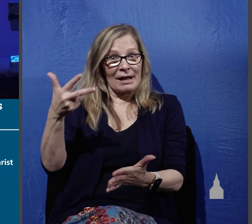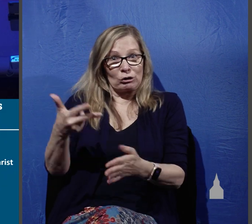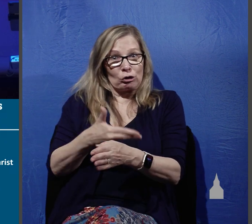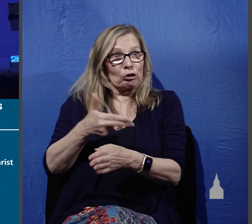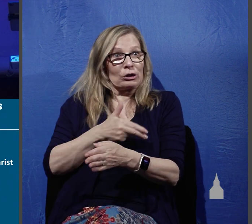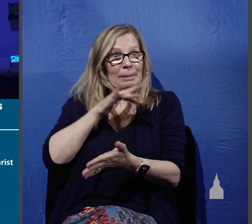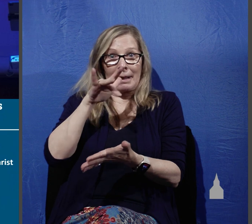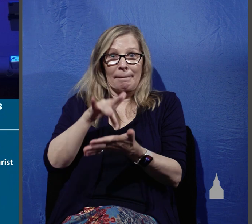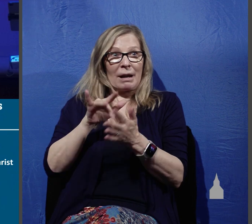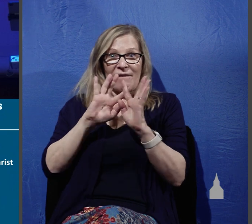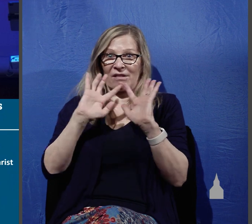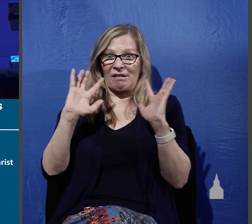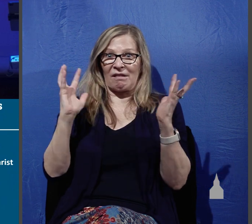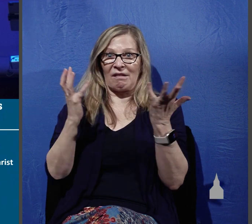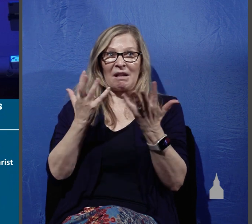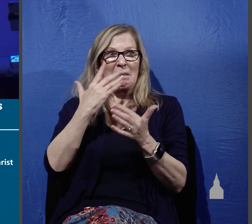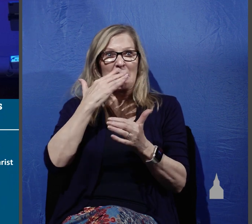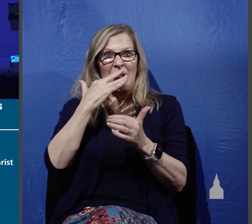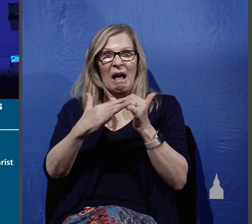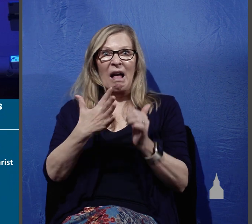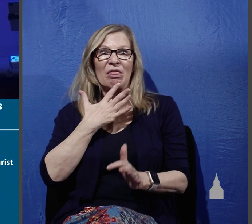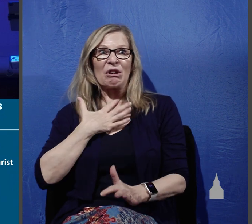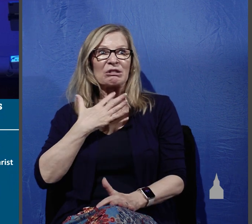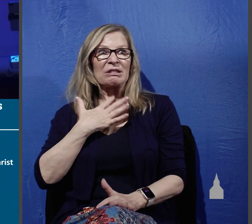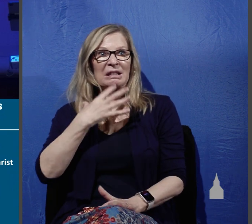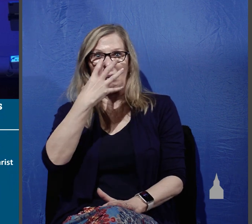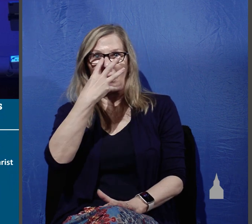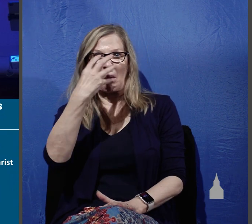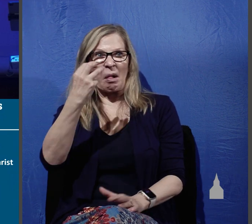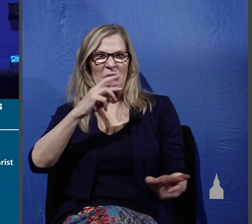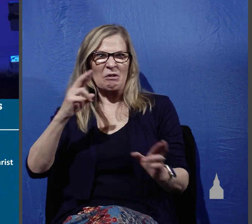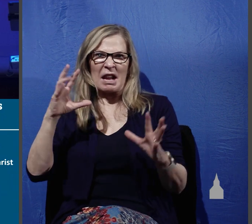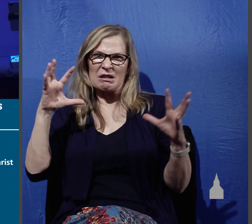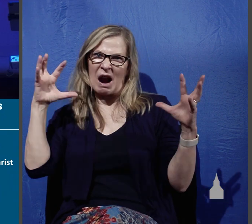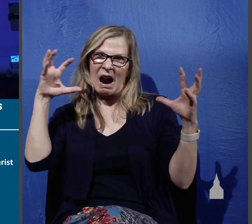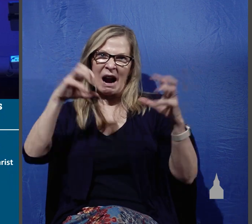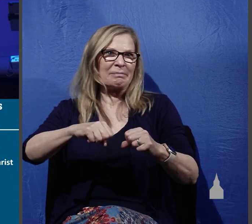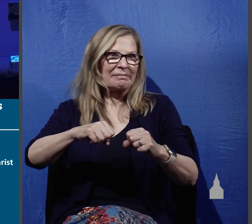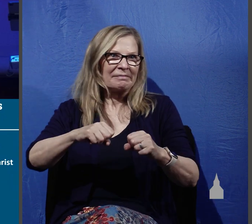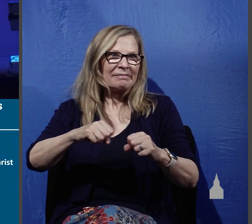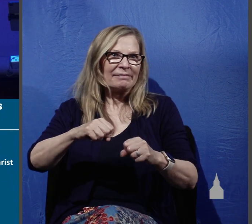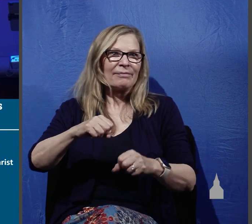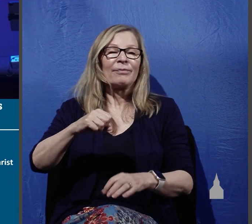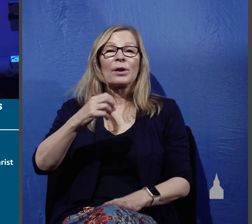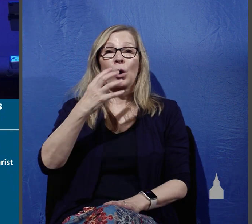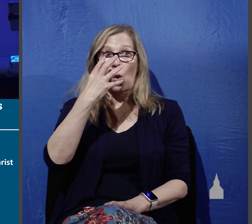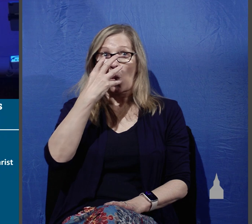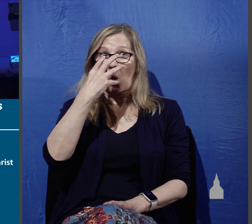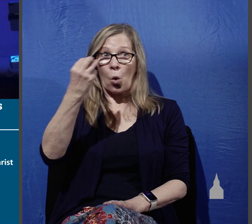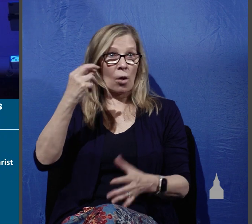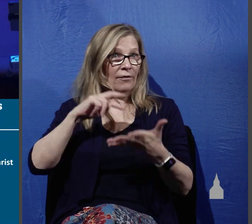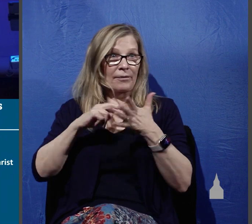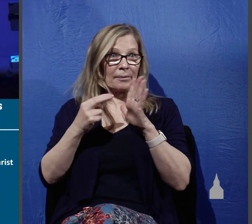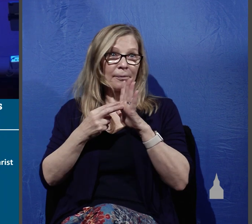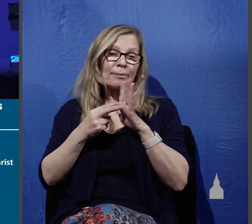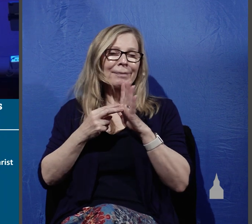bloodthirsty wolves ready to pounce on them now the wolves that Jesus is referring to here they're not literal